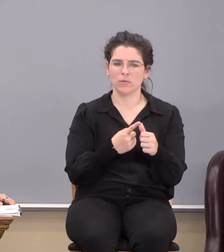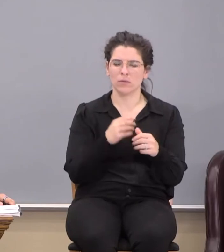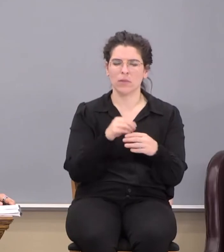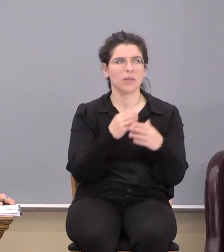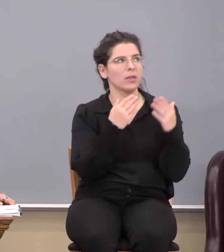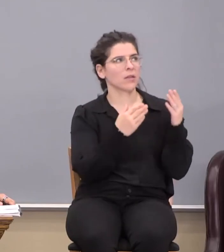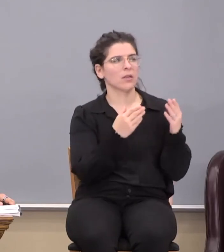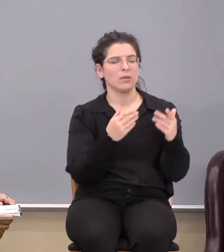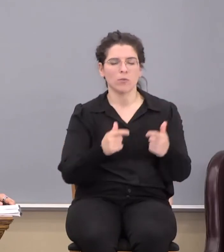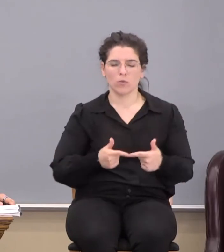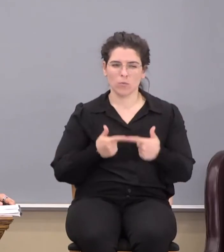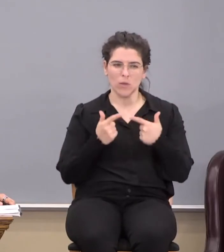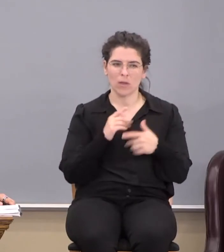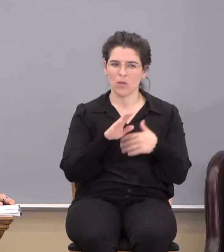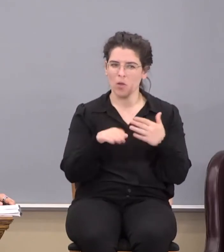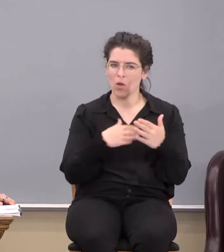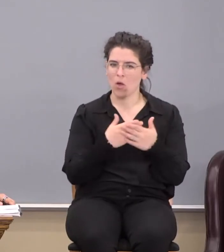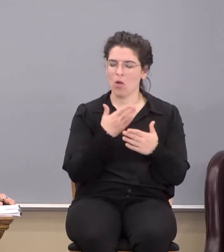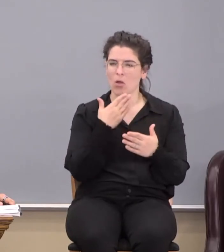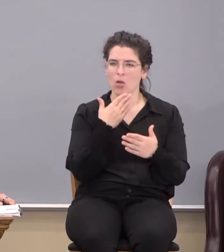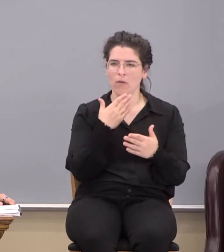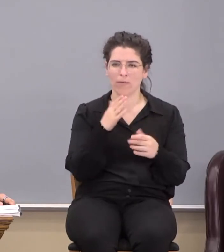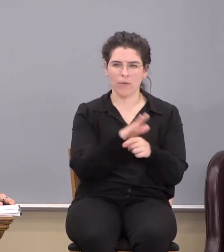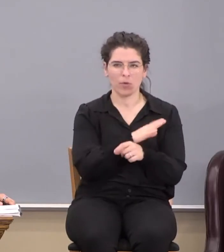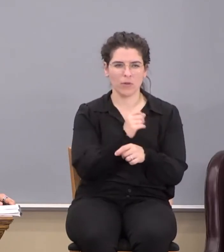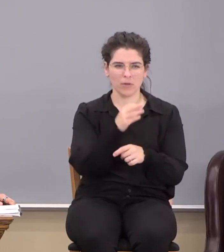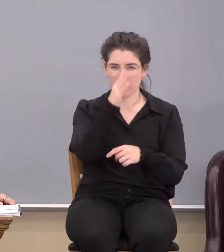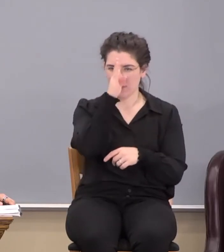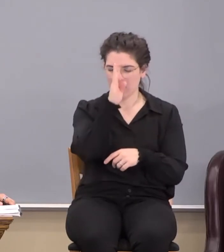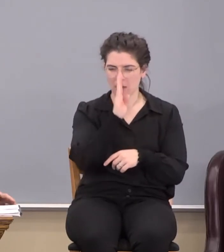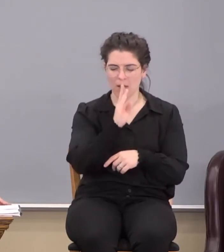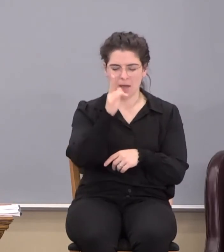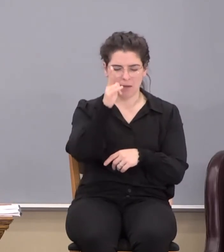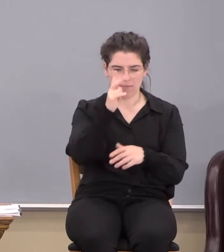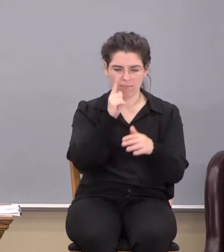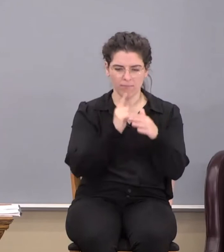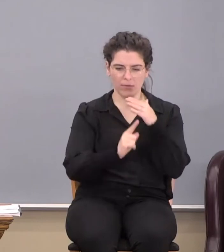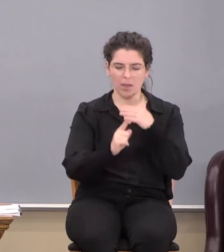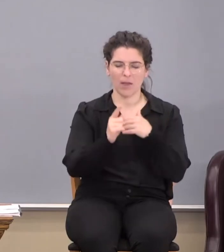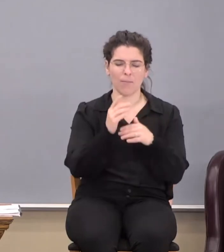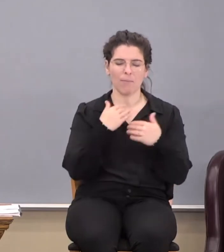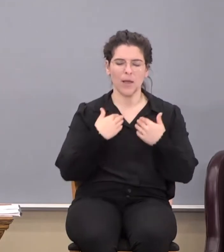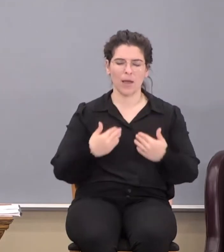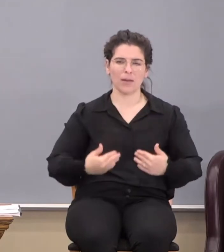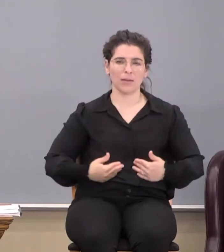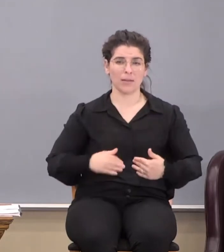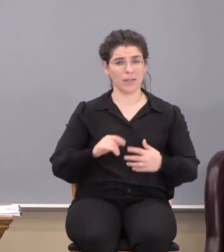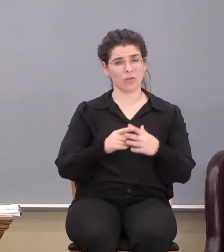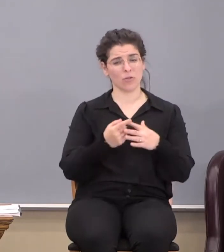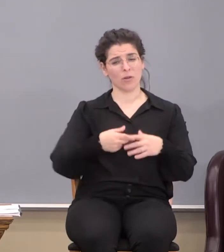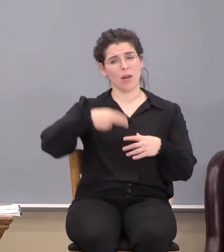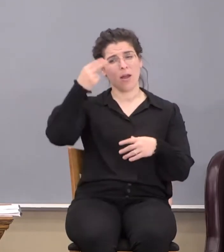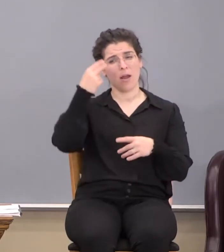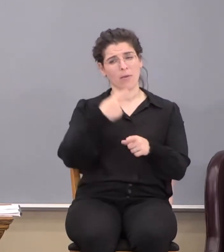in him dwelleth all the fullness of the Godhead bodily. That's starting pretty high ground, don't you think?